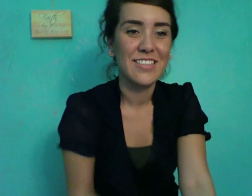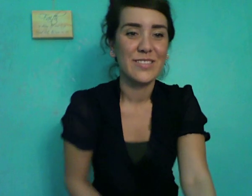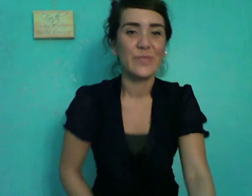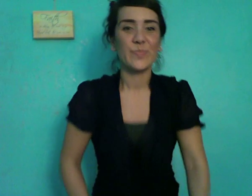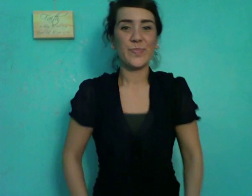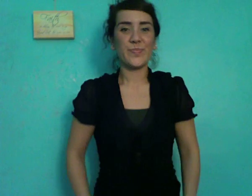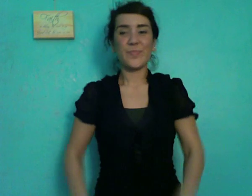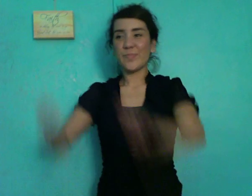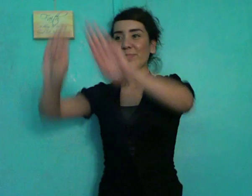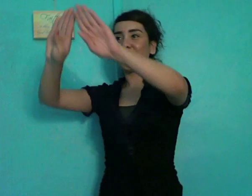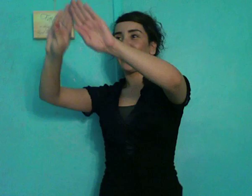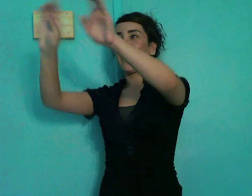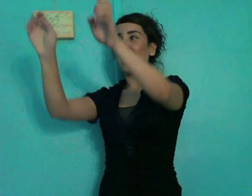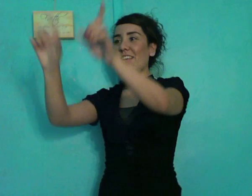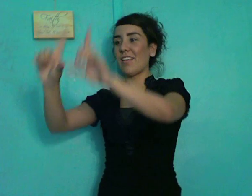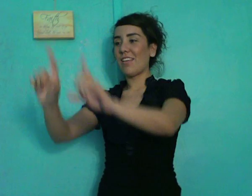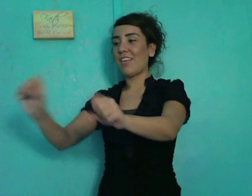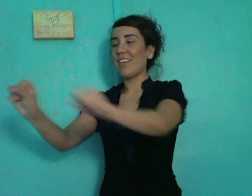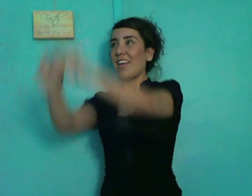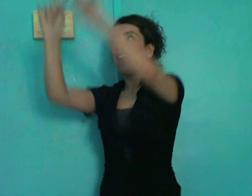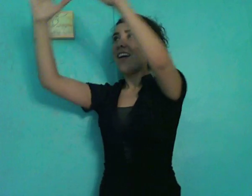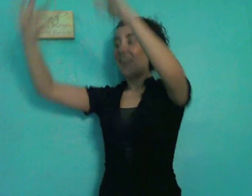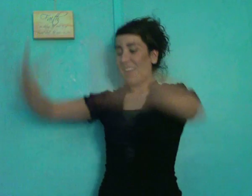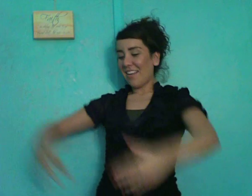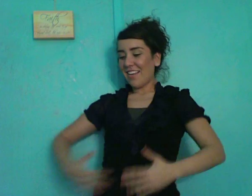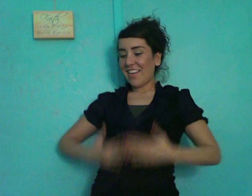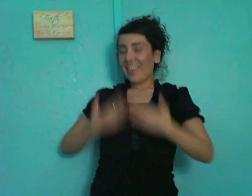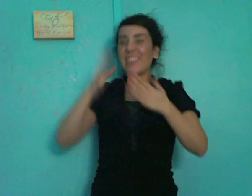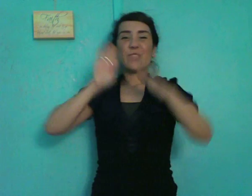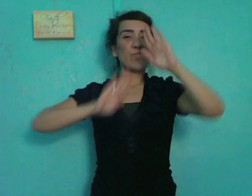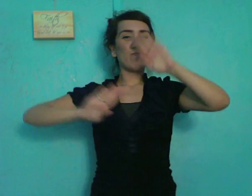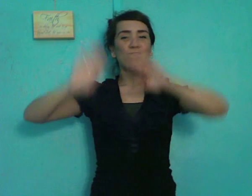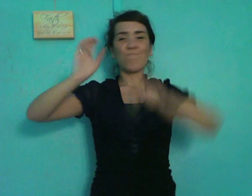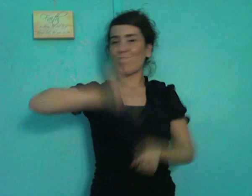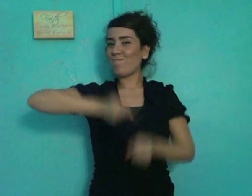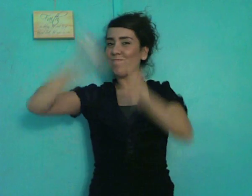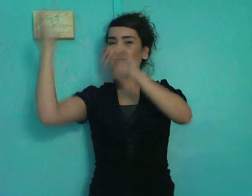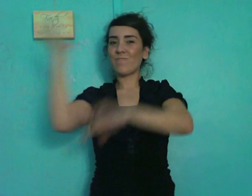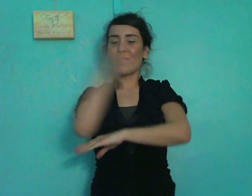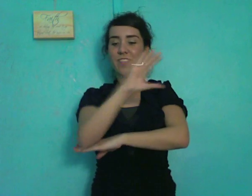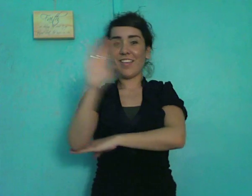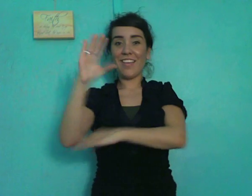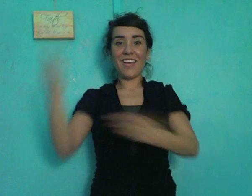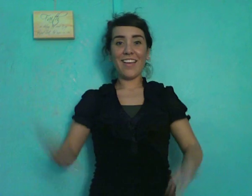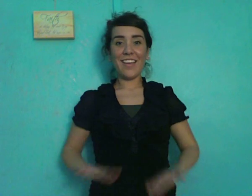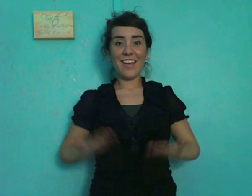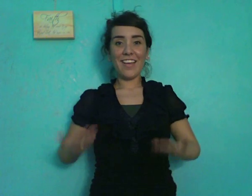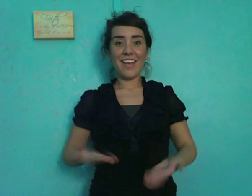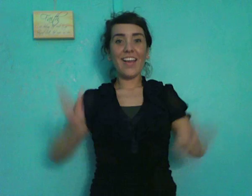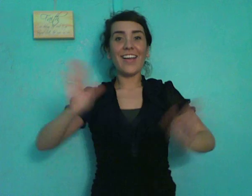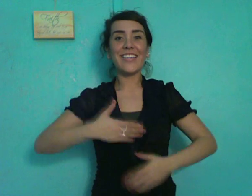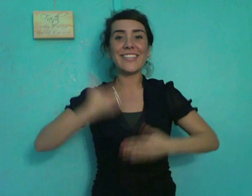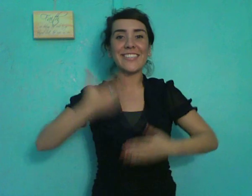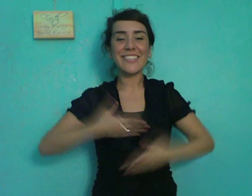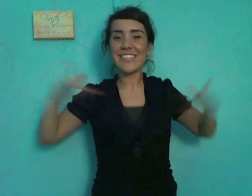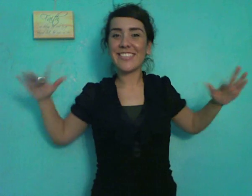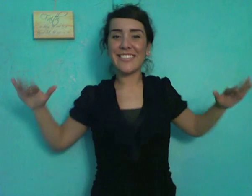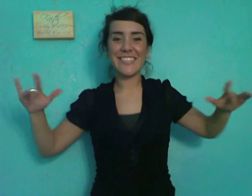Hark out the bells, with silver bells, all seem to say, no cares away. Christmas is here, bringing your chin to